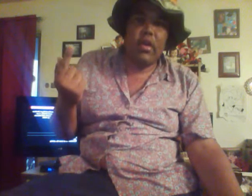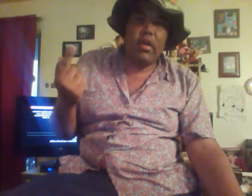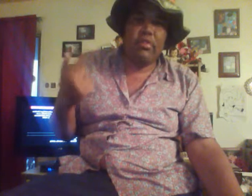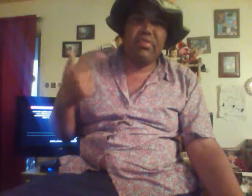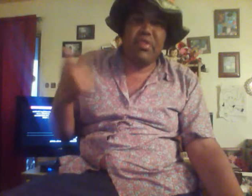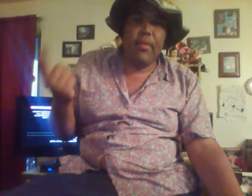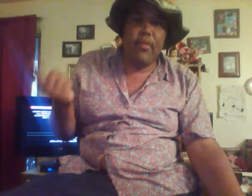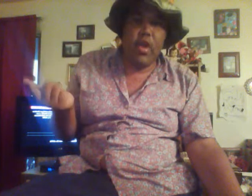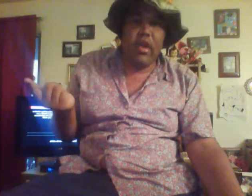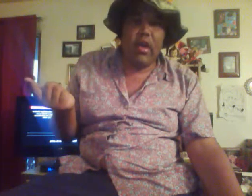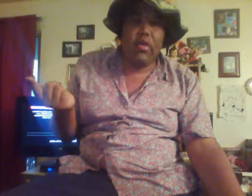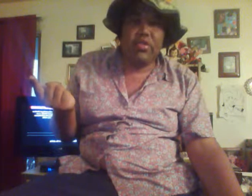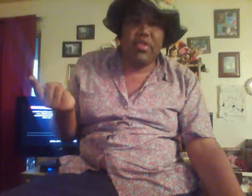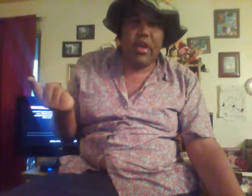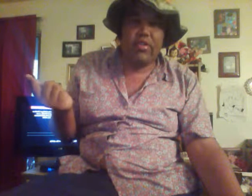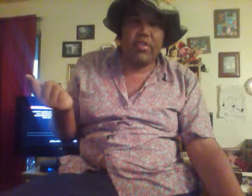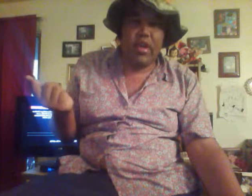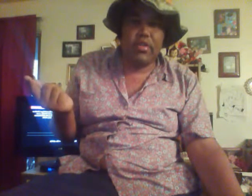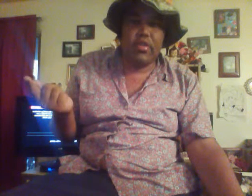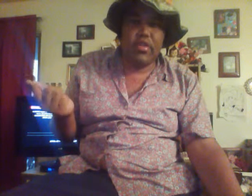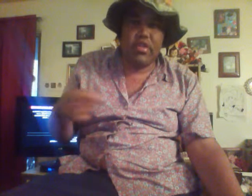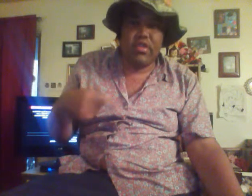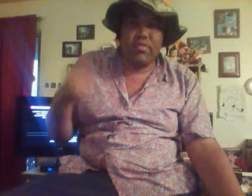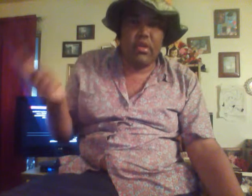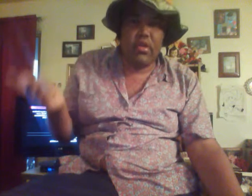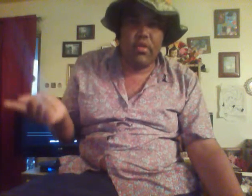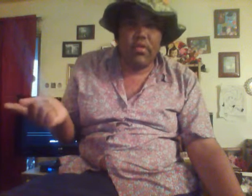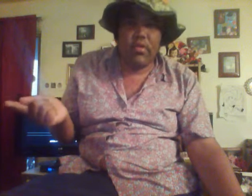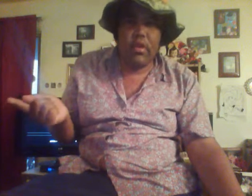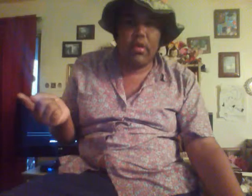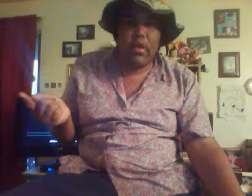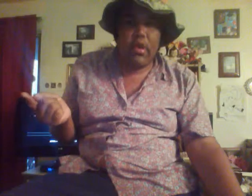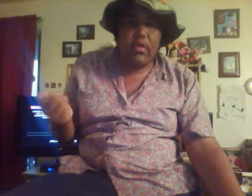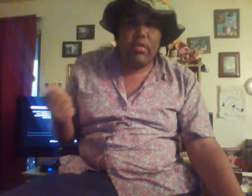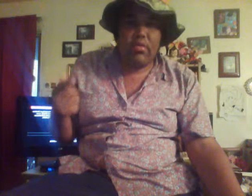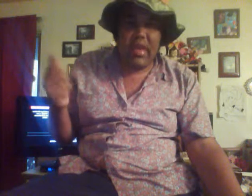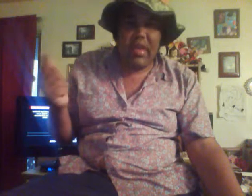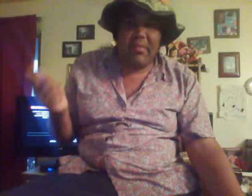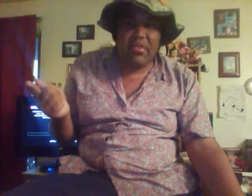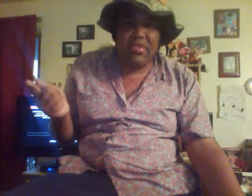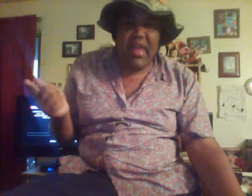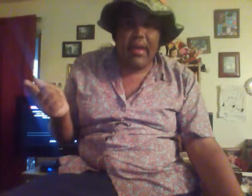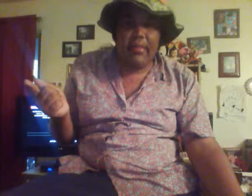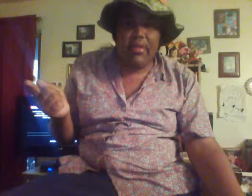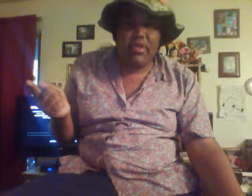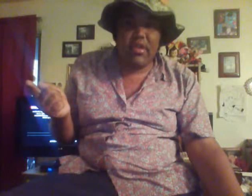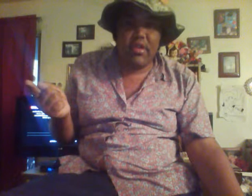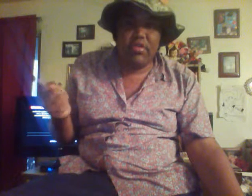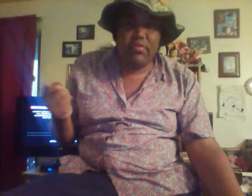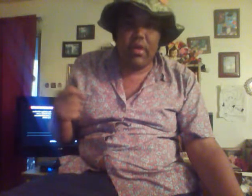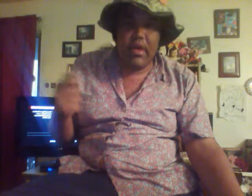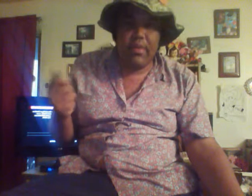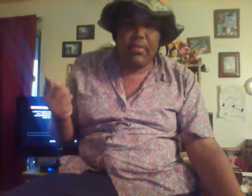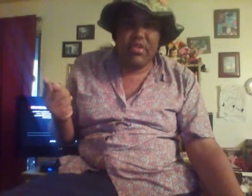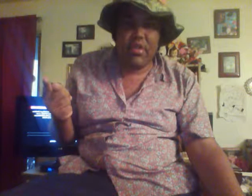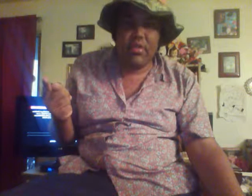Of someone else, I think. Such as this one girl whose name was Sam was in this one episode.